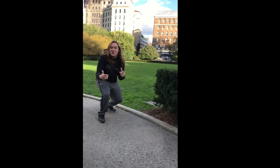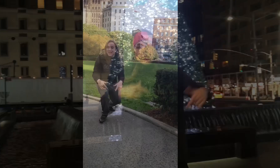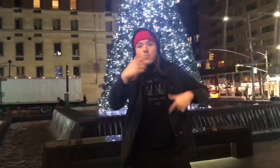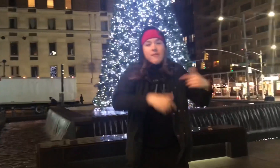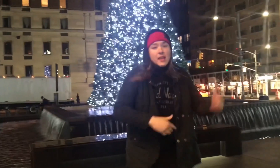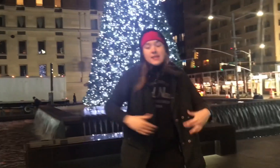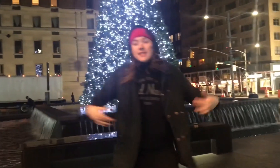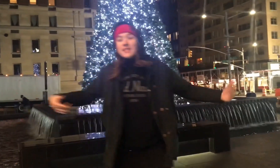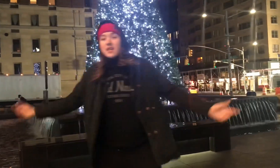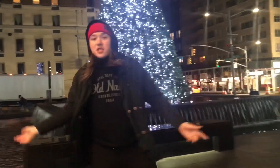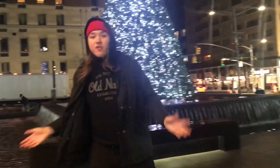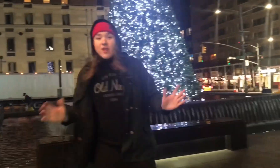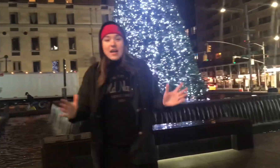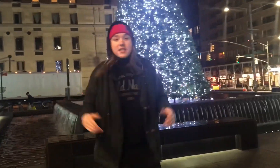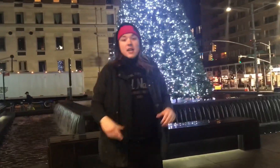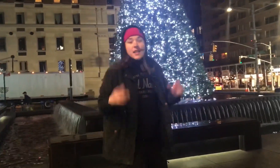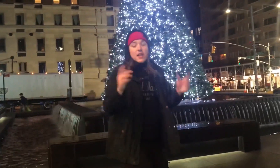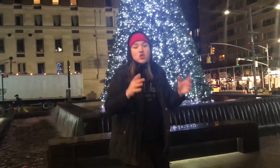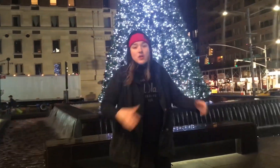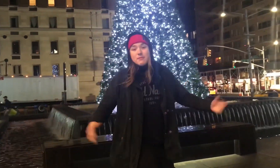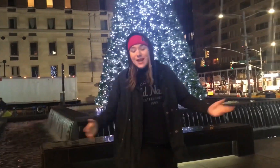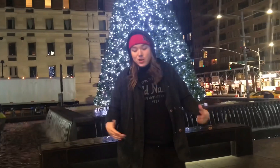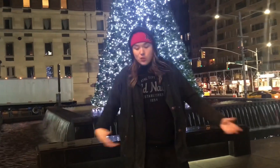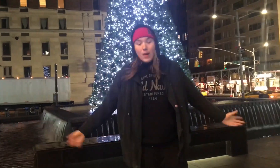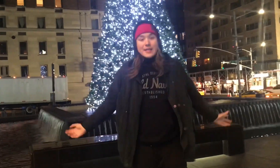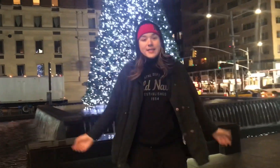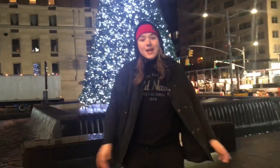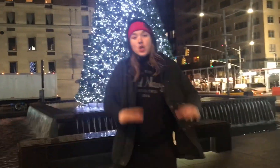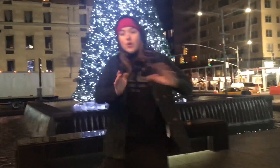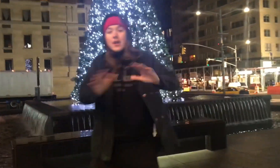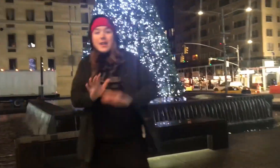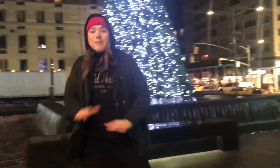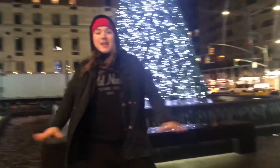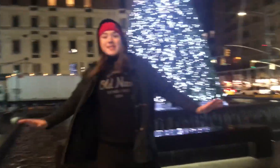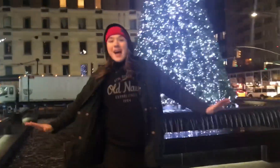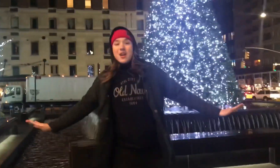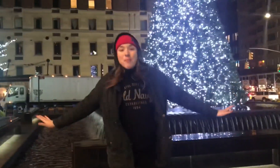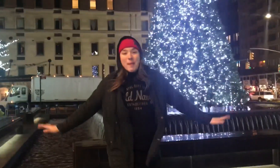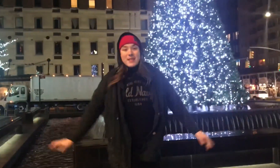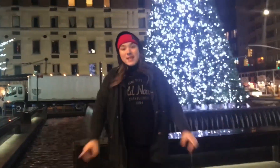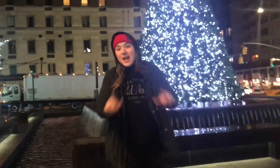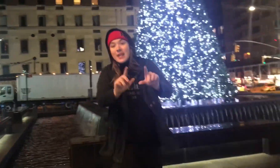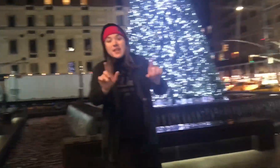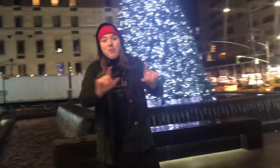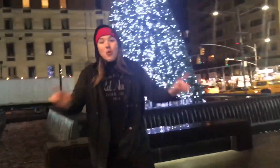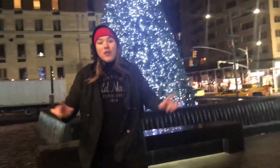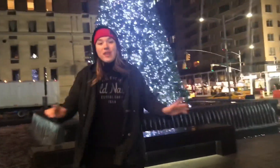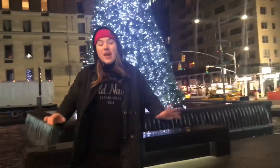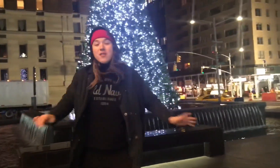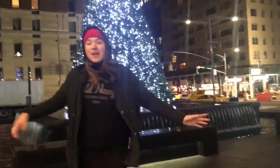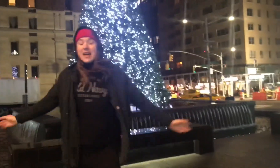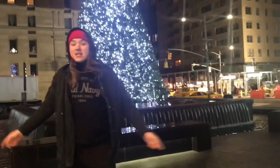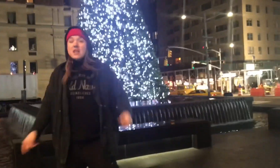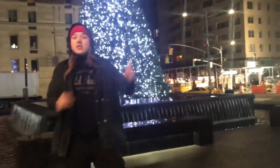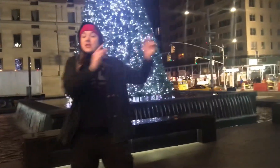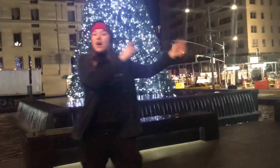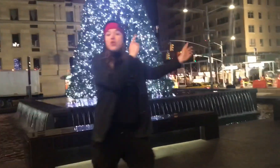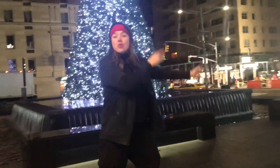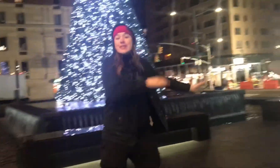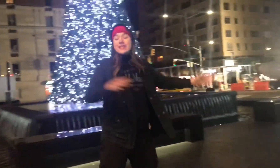against your flesh. Lay your dreams down to rest. You can clean up the entire mess. Achieve more than they ever guessed. So go tell the news and